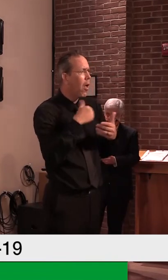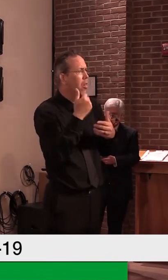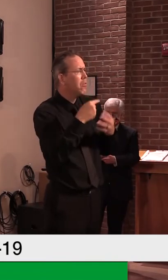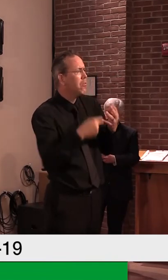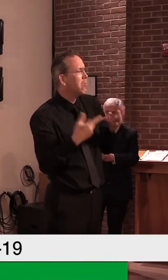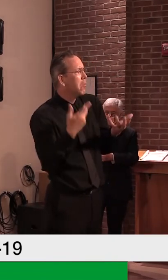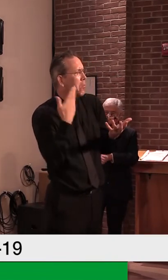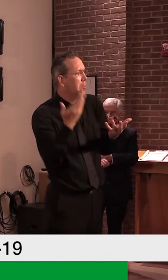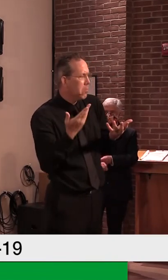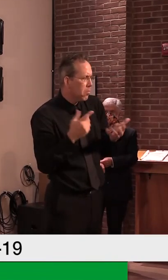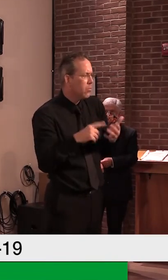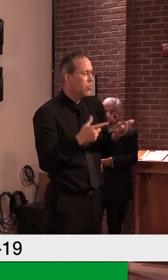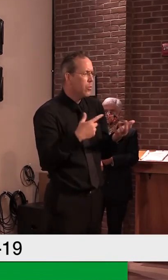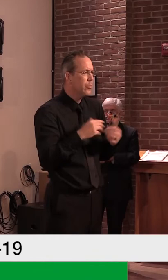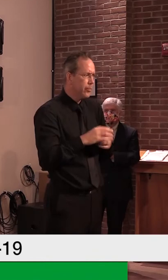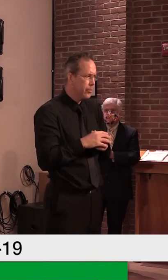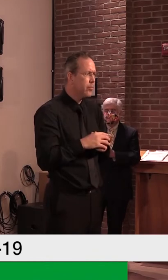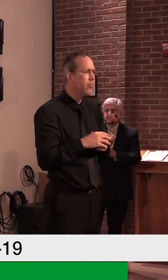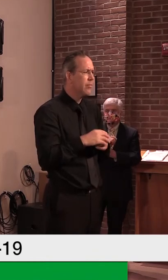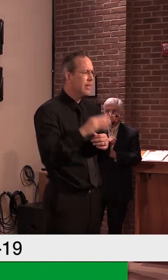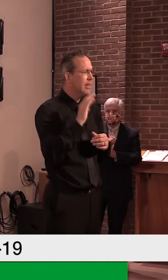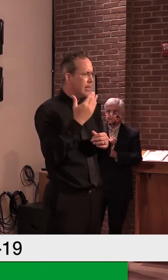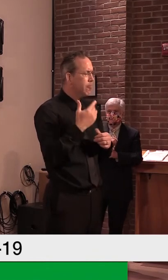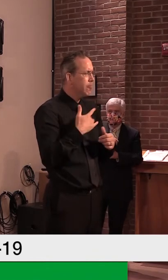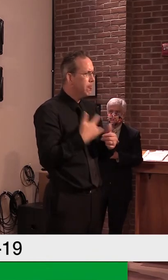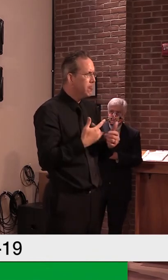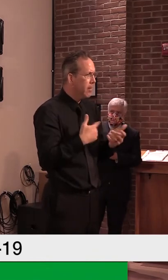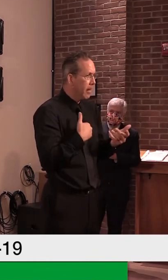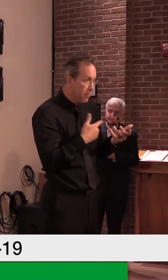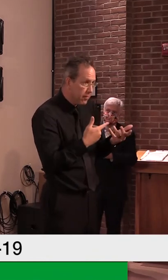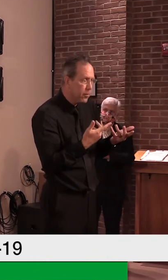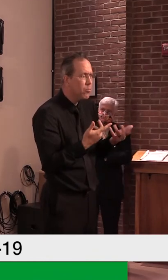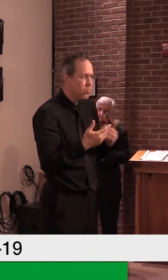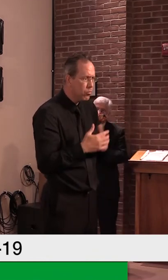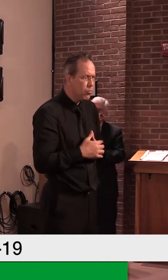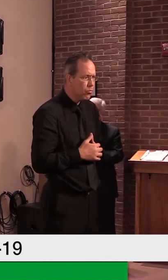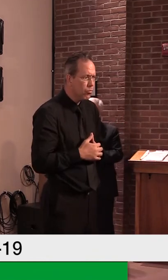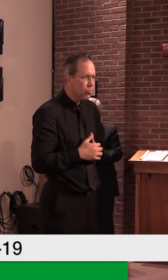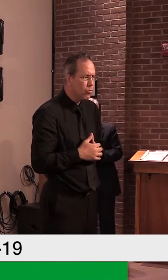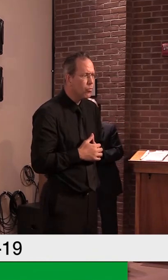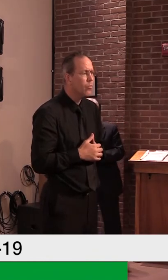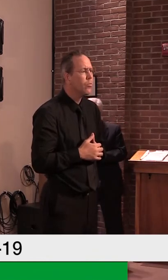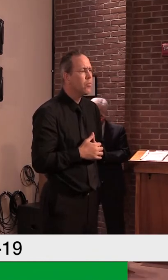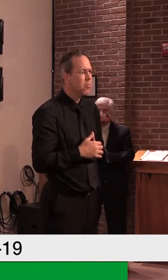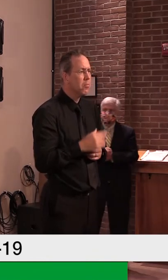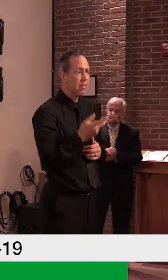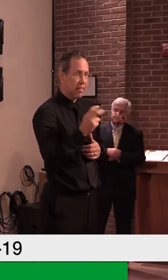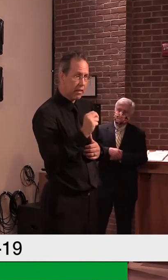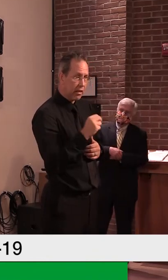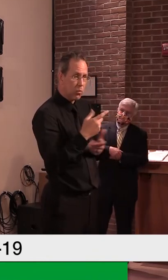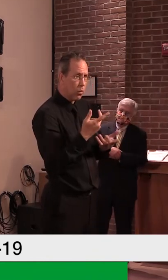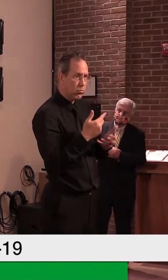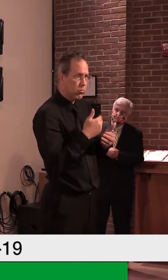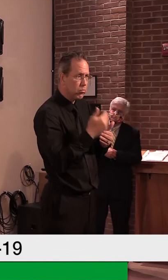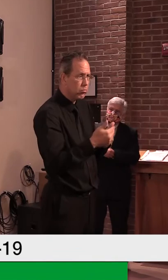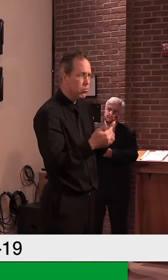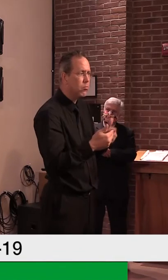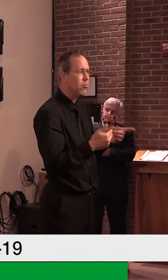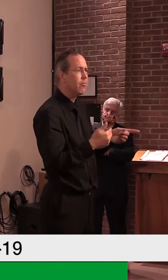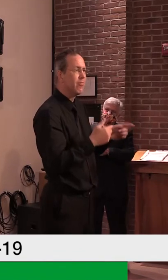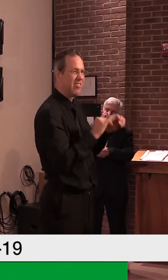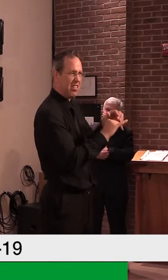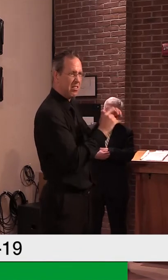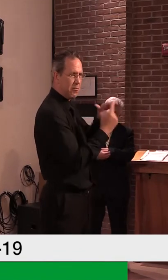diagnostic criteria that your healthcare provider was, uh, applying, um, you still stay isolated,